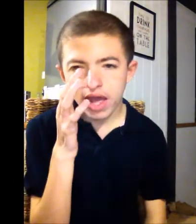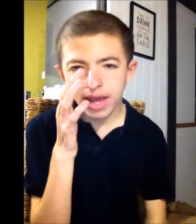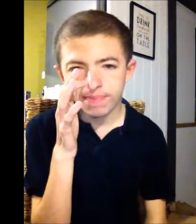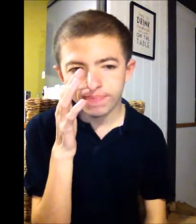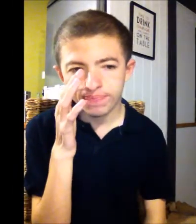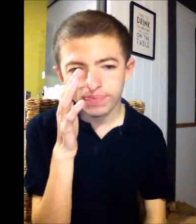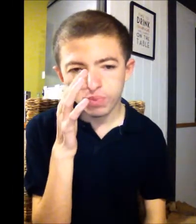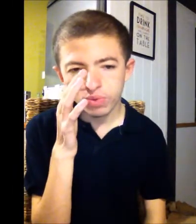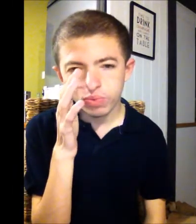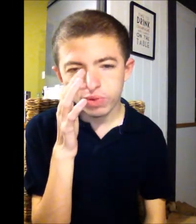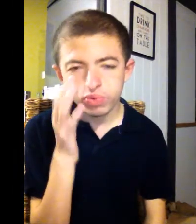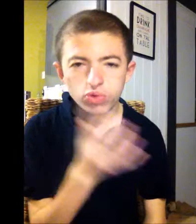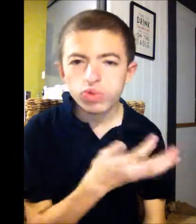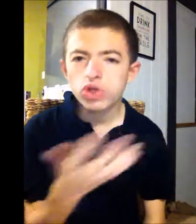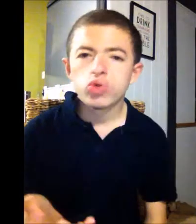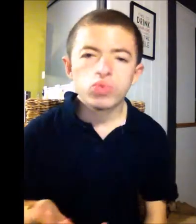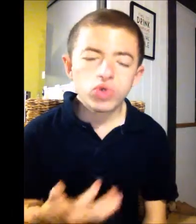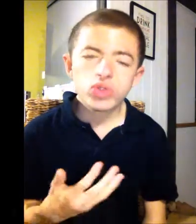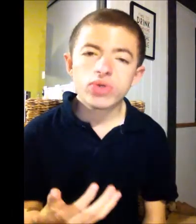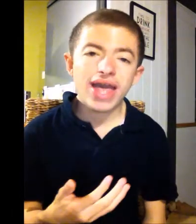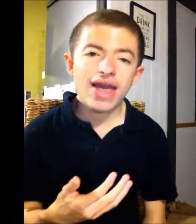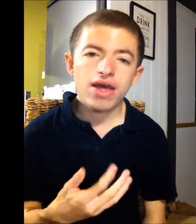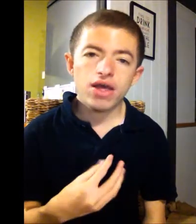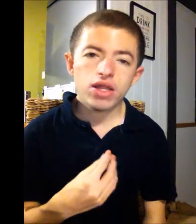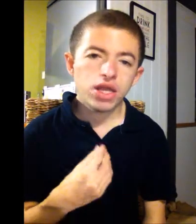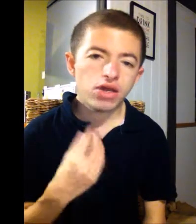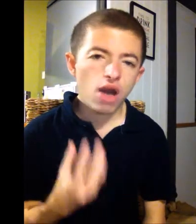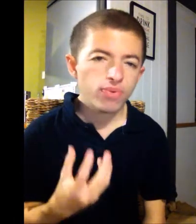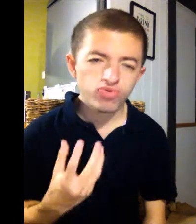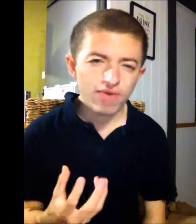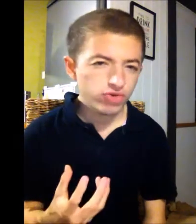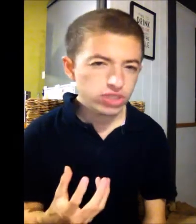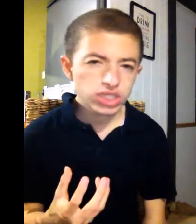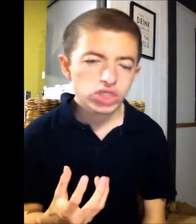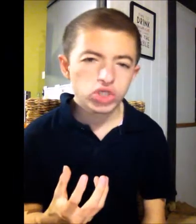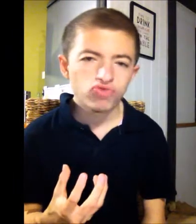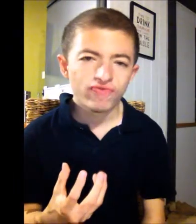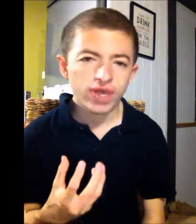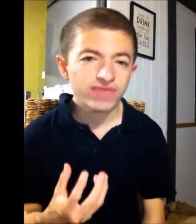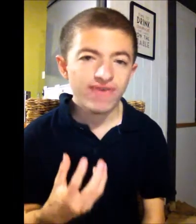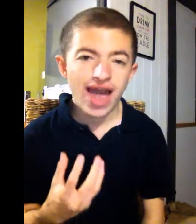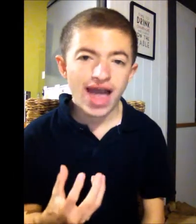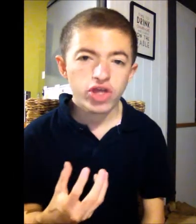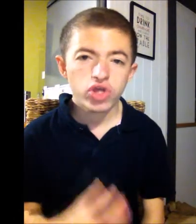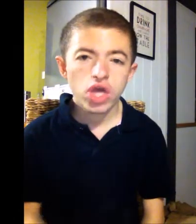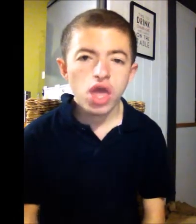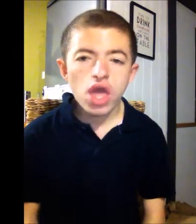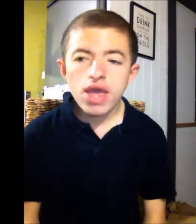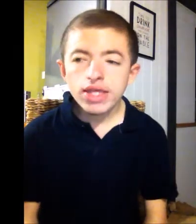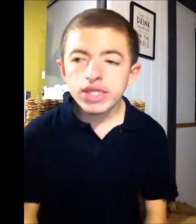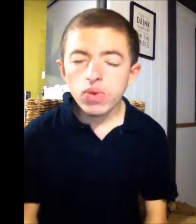Um, we, we, we, we also get a couple of references to Reverse Flash. So,